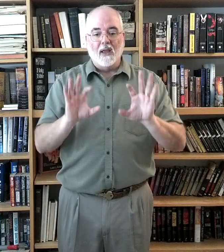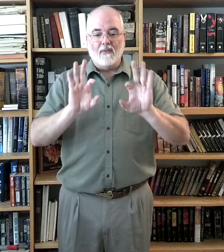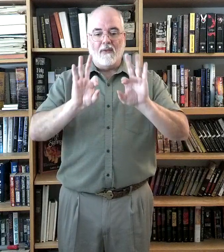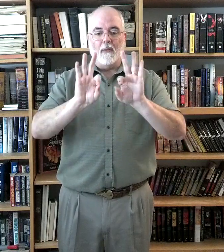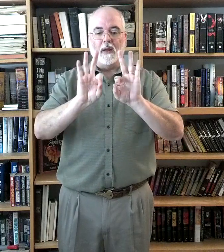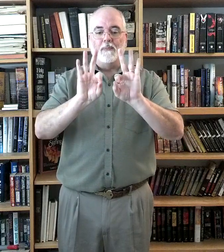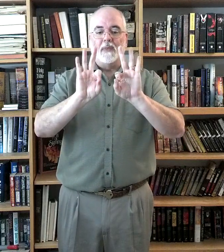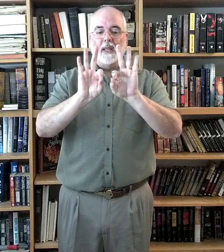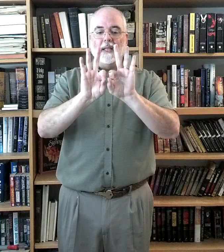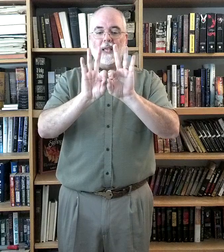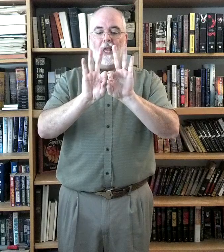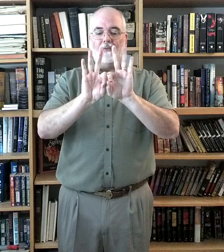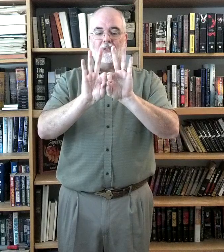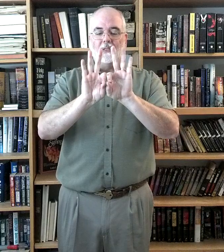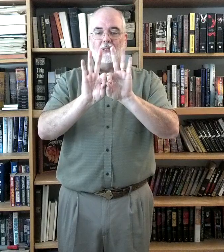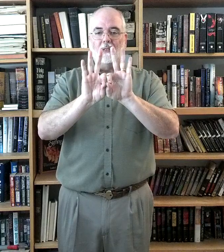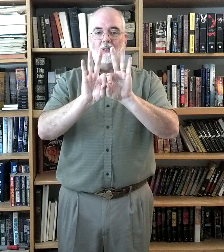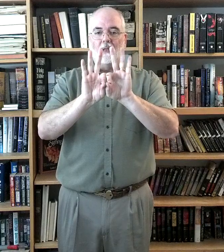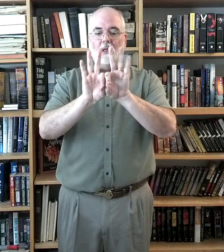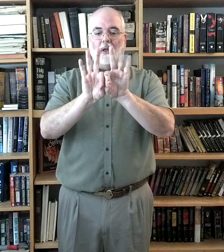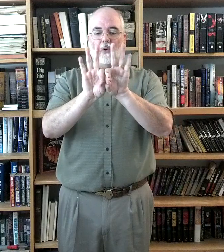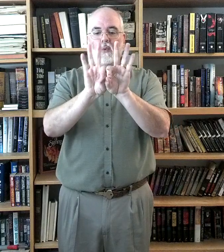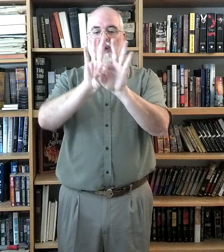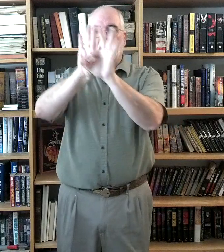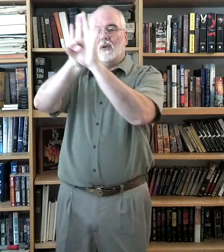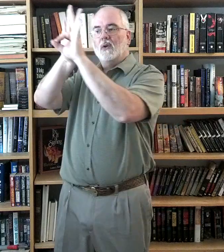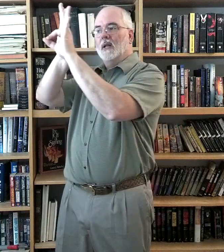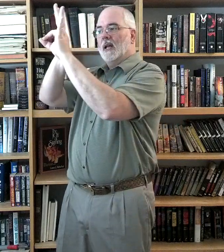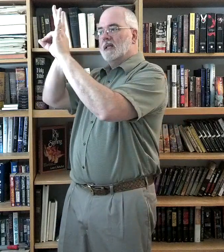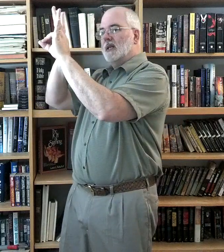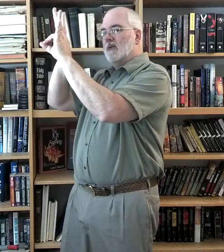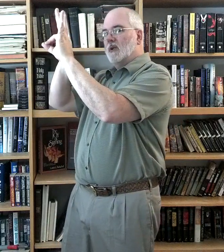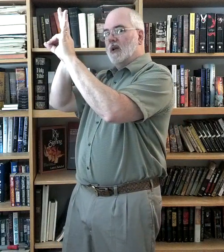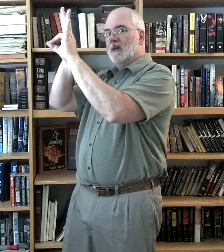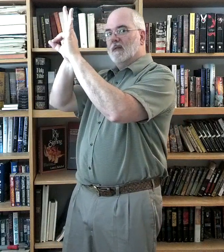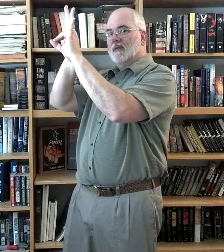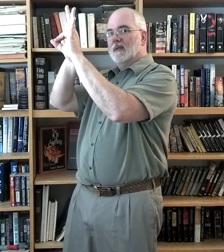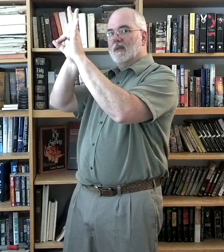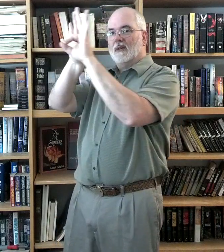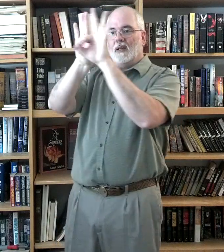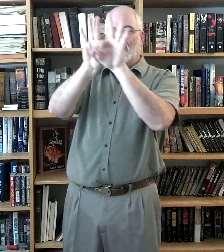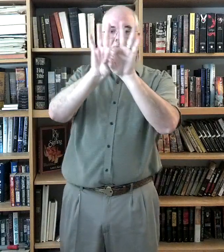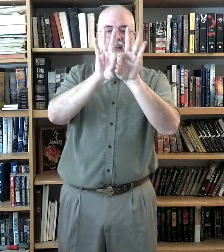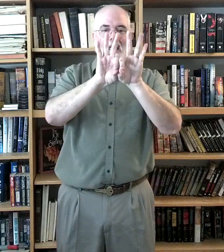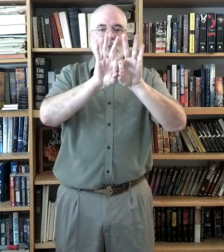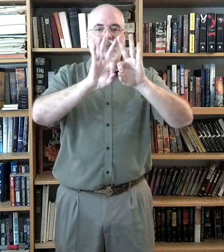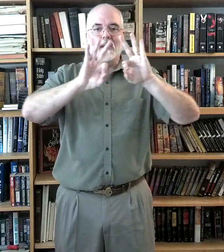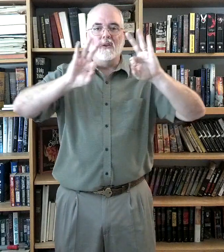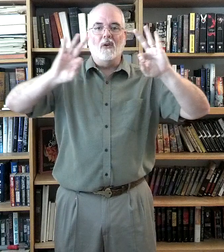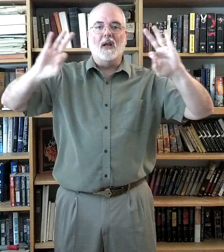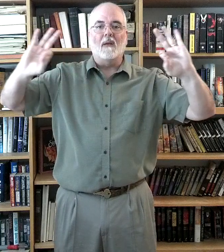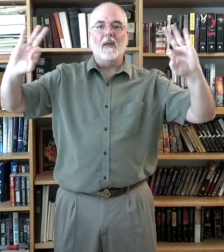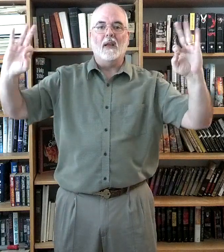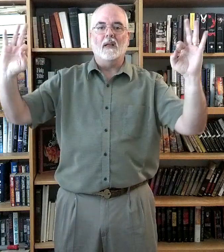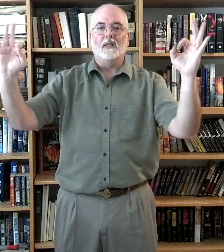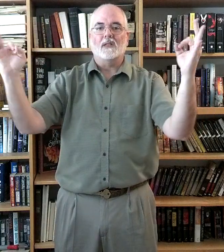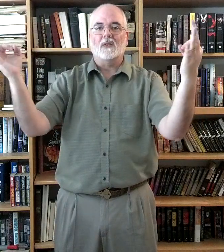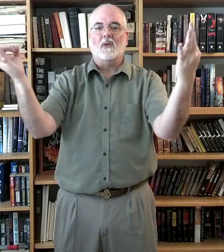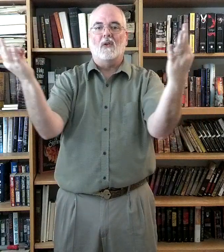Family. It's F's, where you can kind of see through it. Okay? And you kind of make a circle